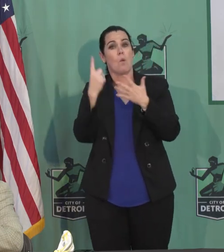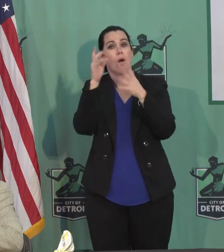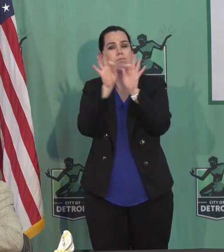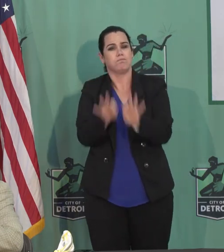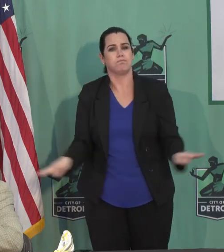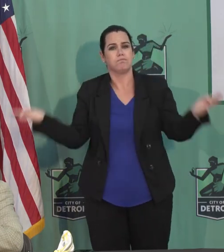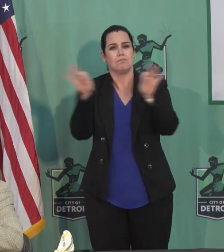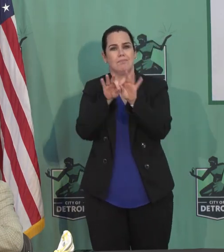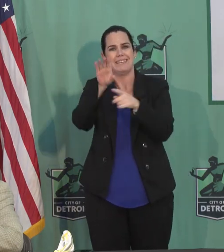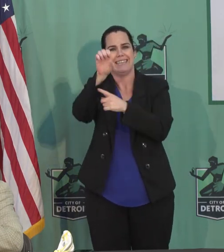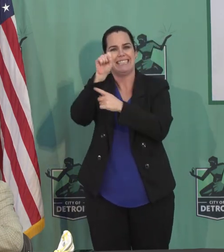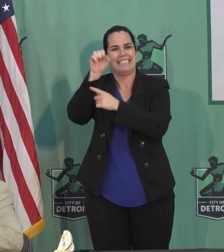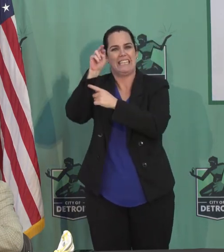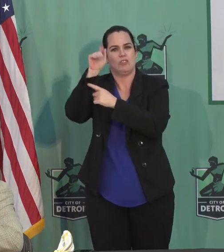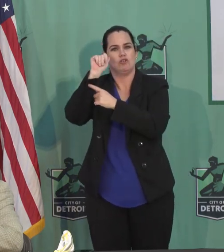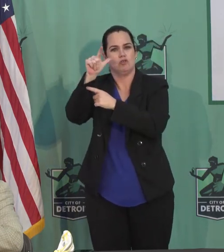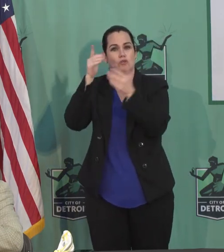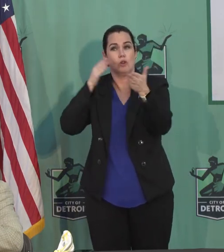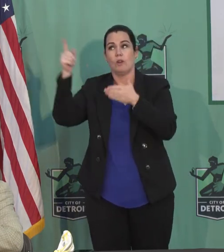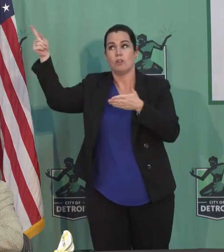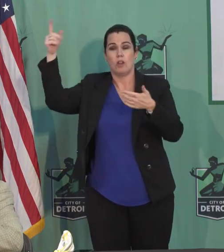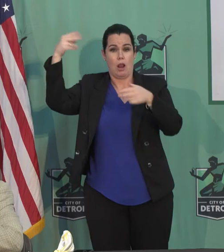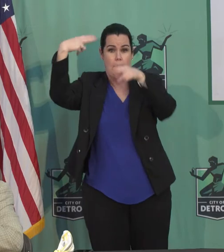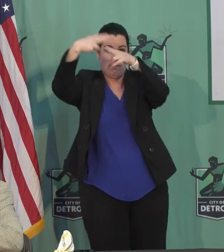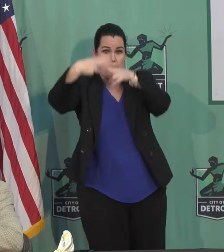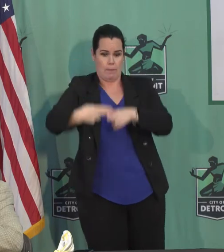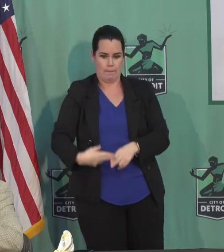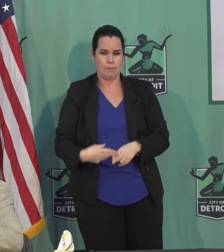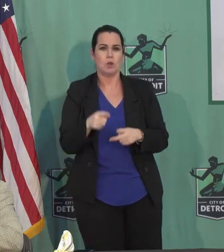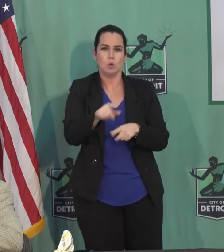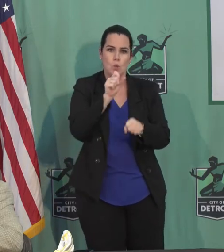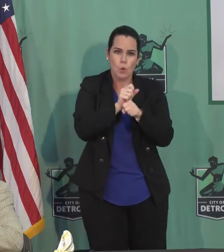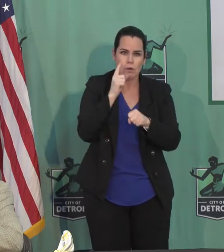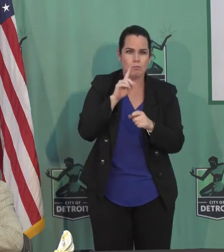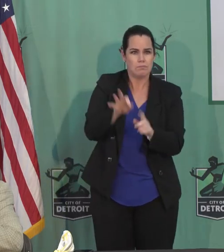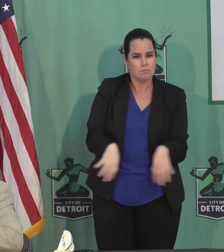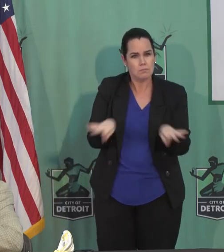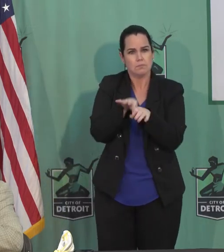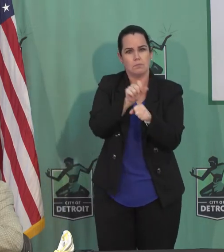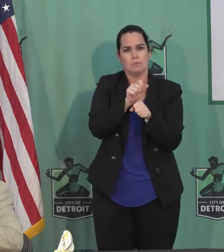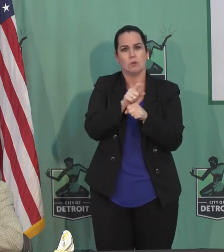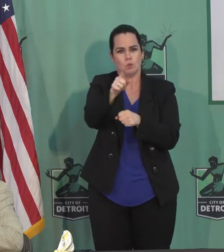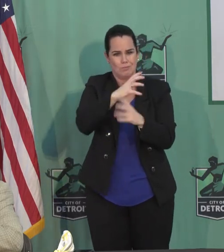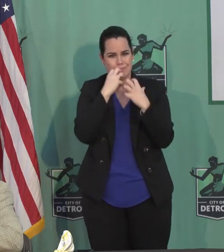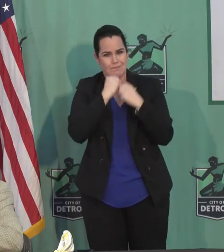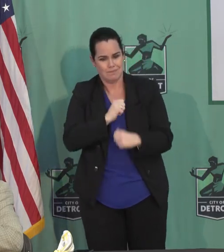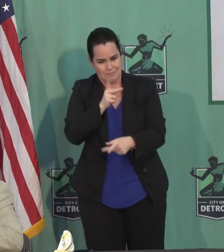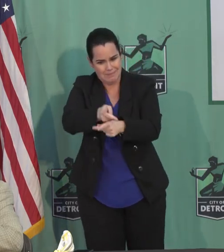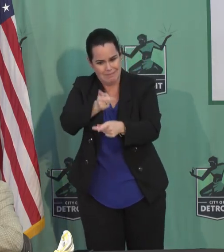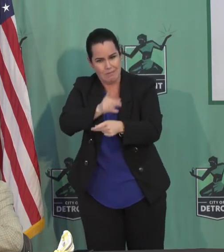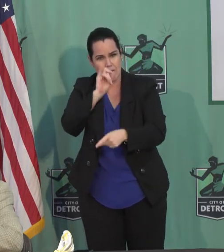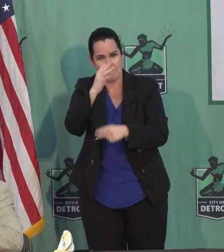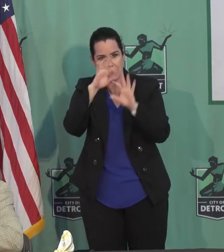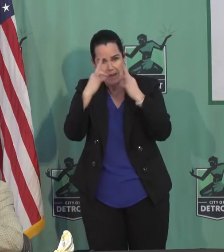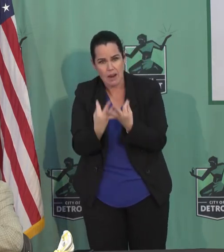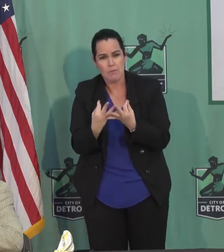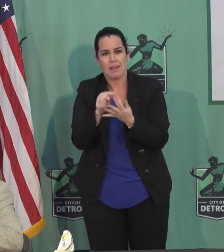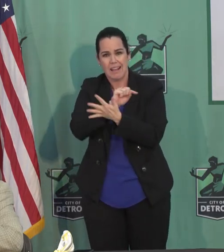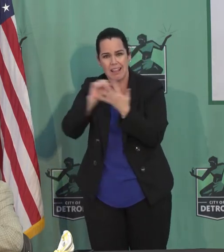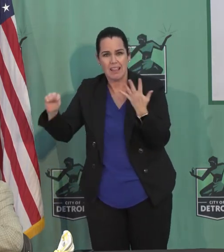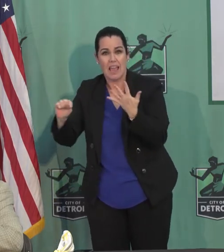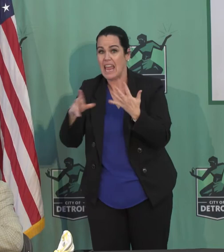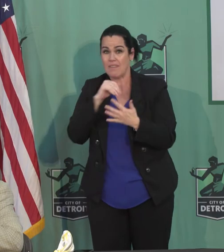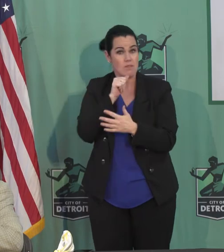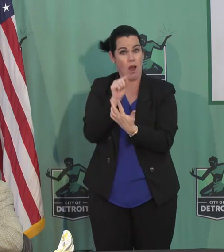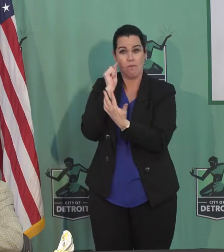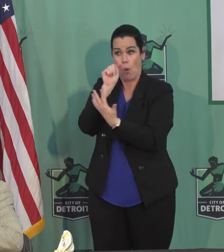services that the governor outlined. You're working at an essential job. You're taking care of a family member, et cetera. And so I'm going to be working with